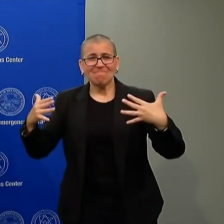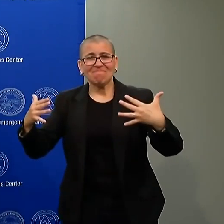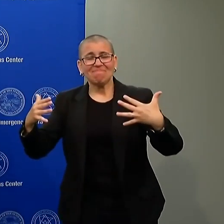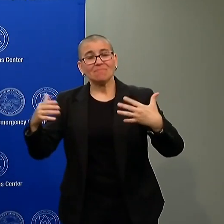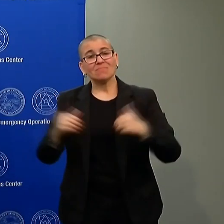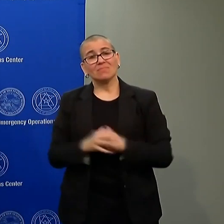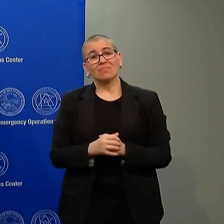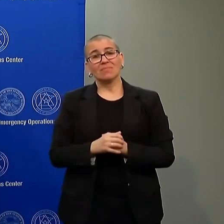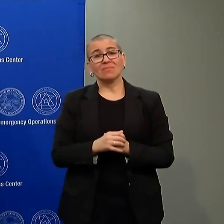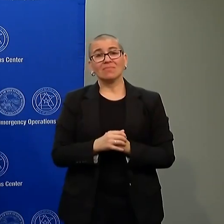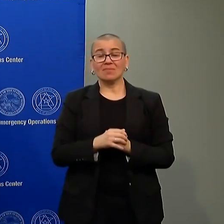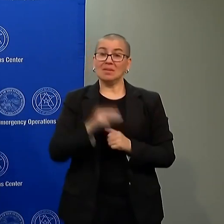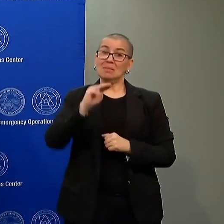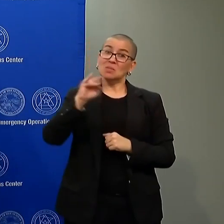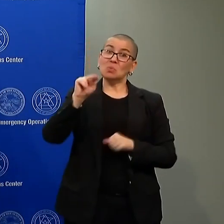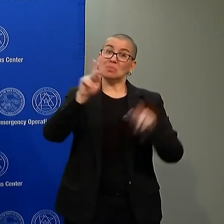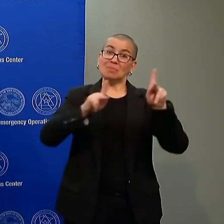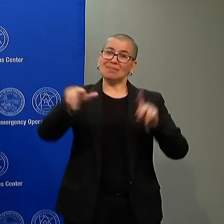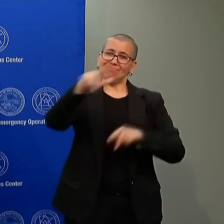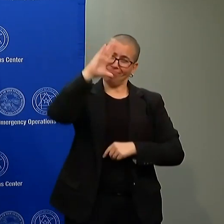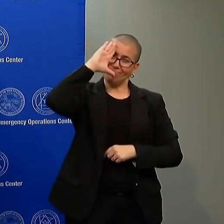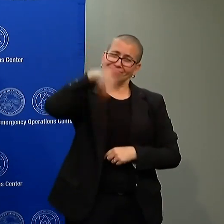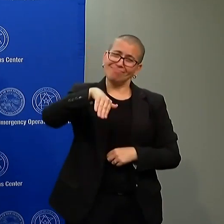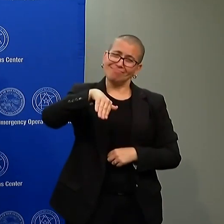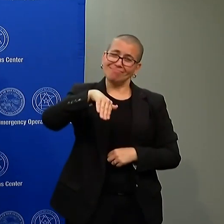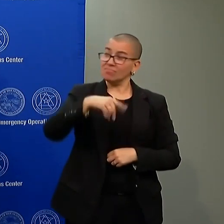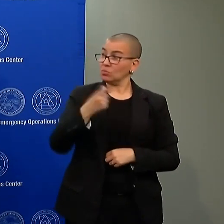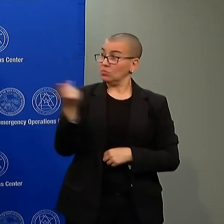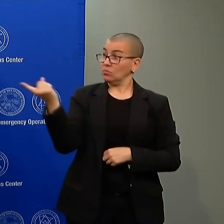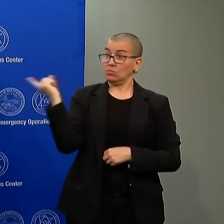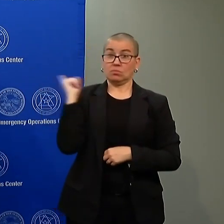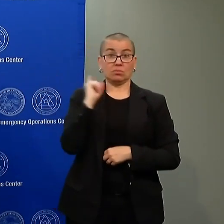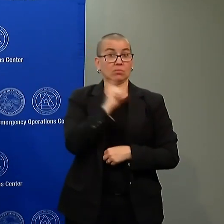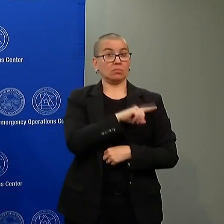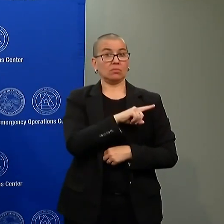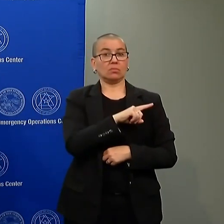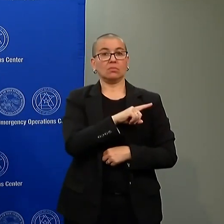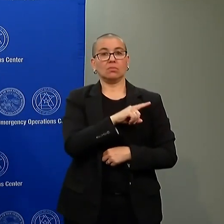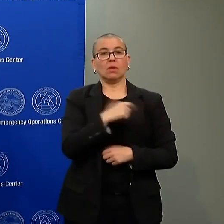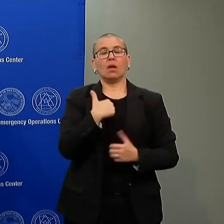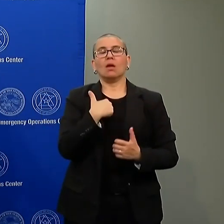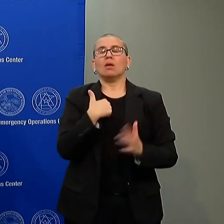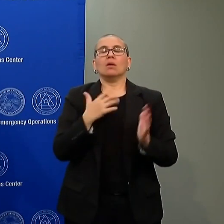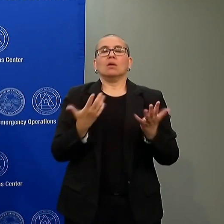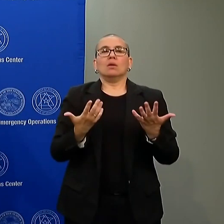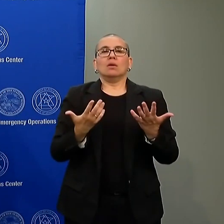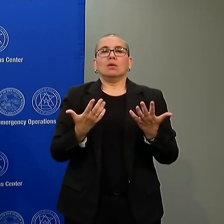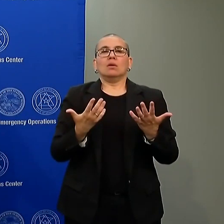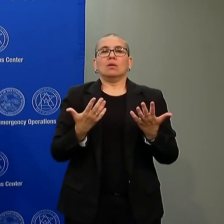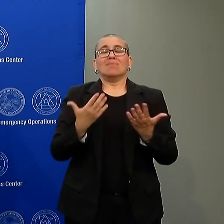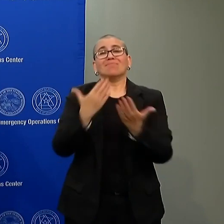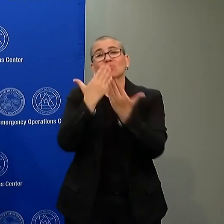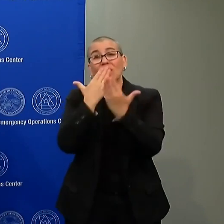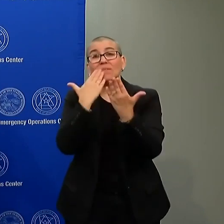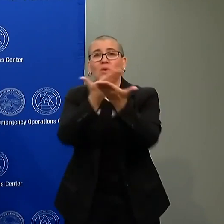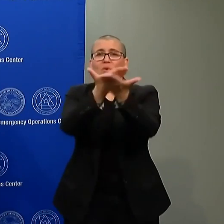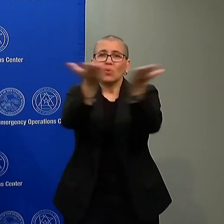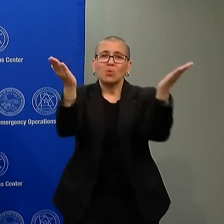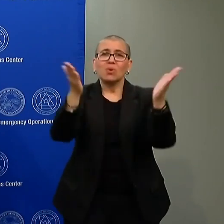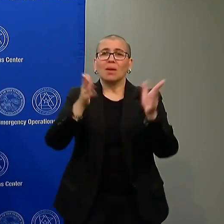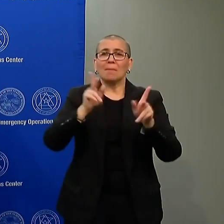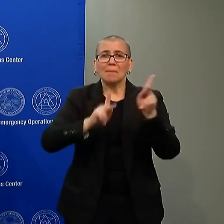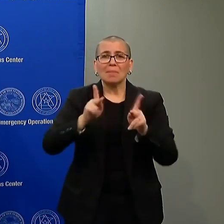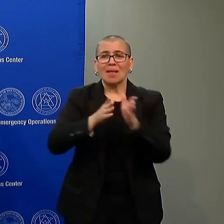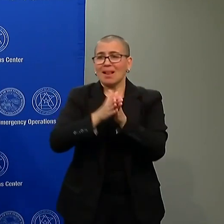is going to take all of us. I am grateful to our neighbors, our fellow Americans who are helping